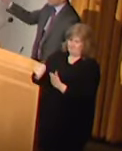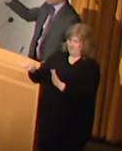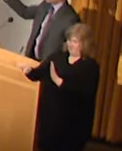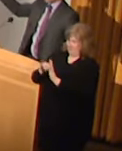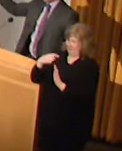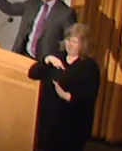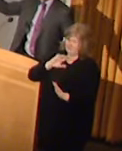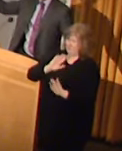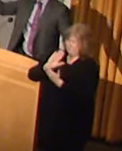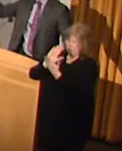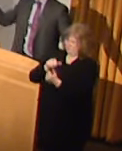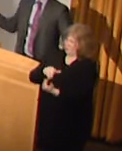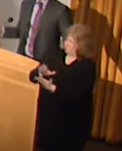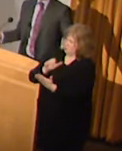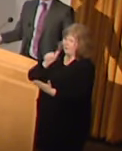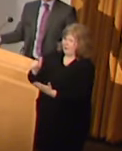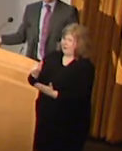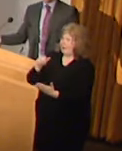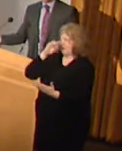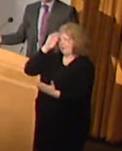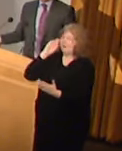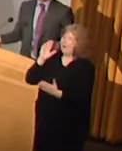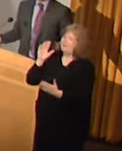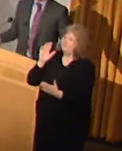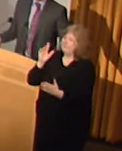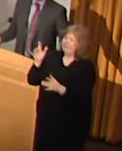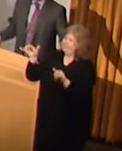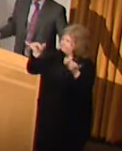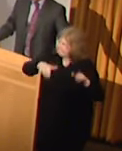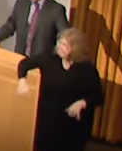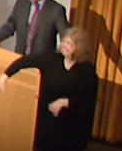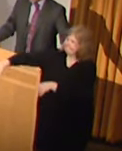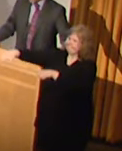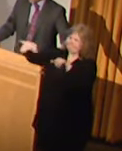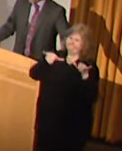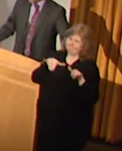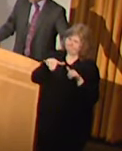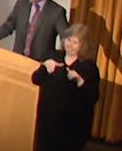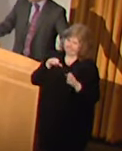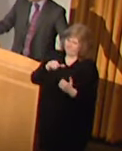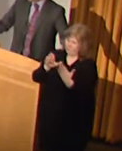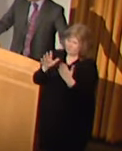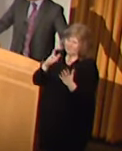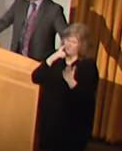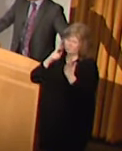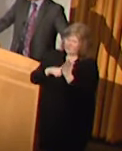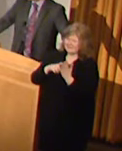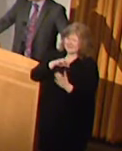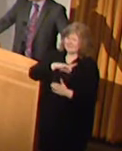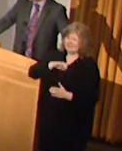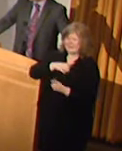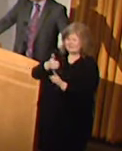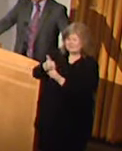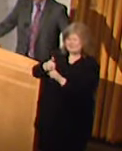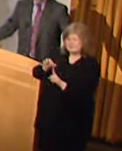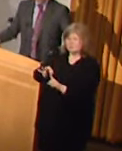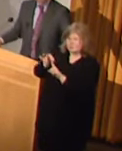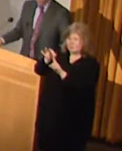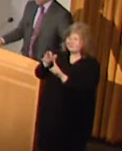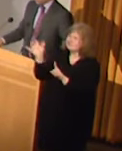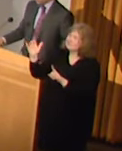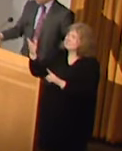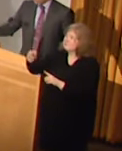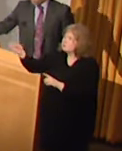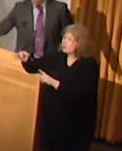will not be an off-the-shelf approach. We recognize that Minneapolis is unique, just as